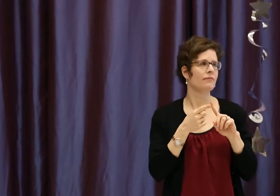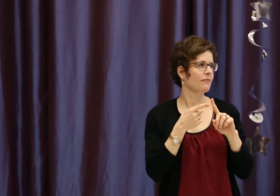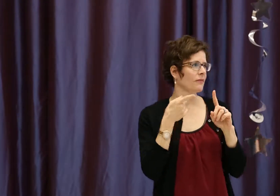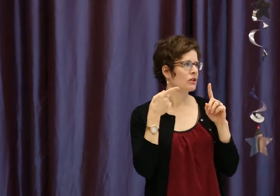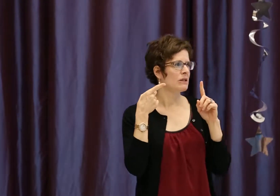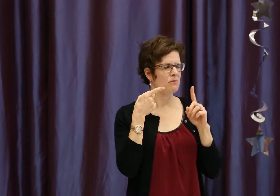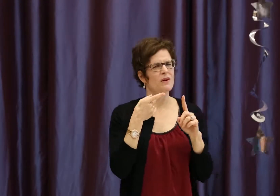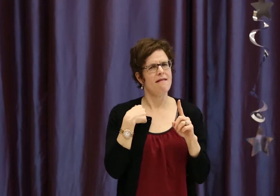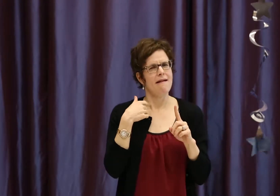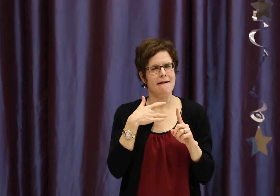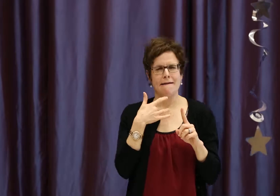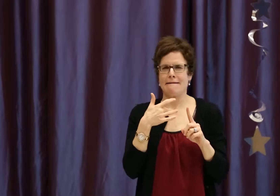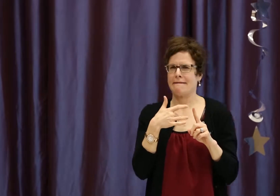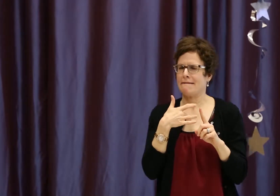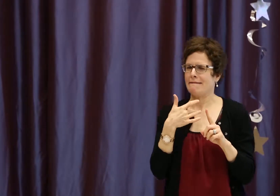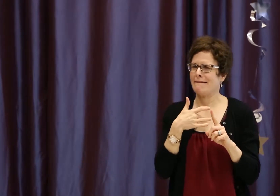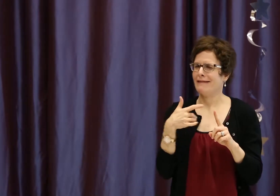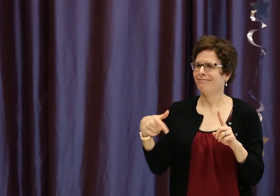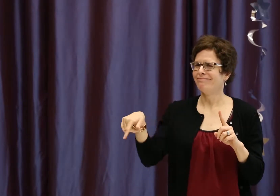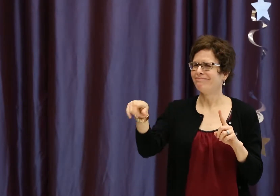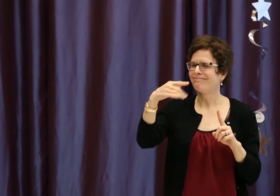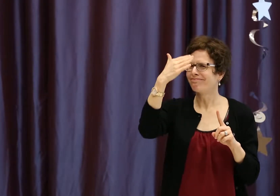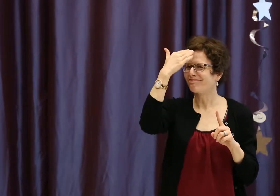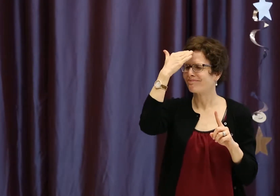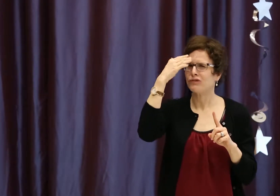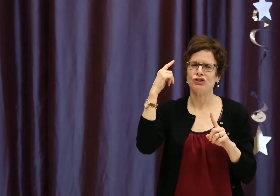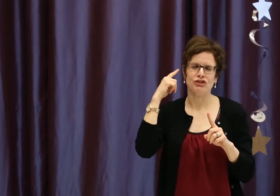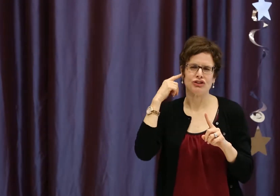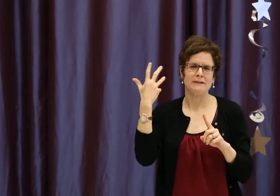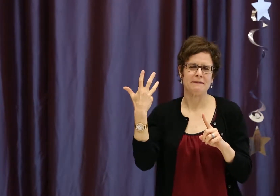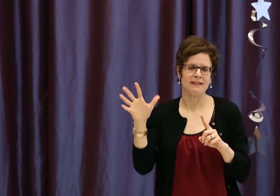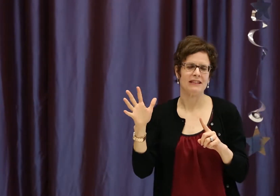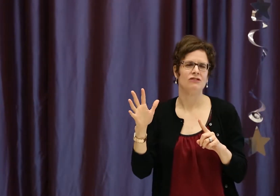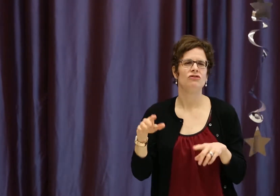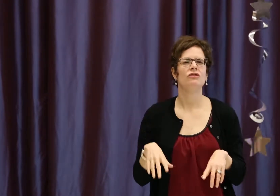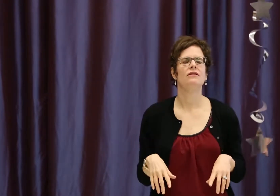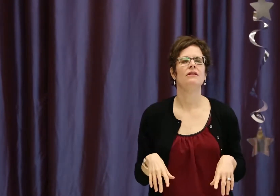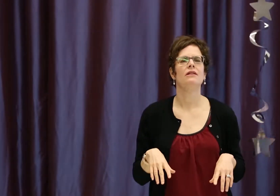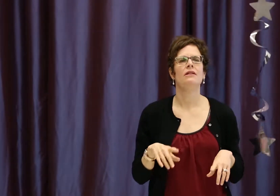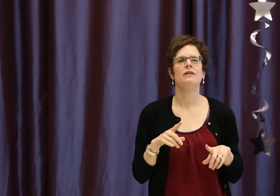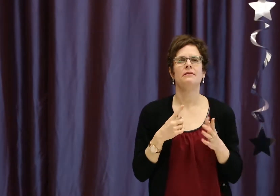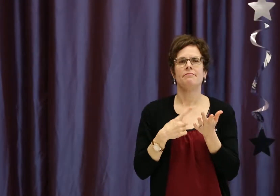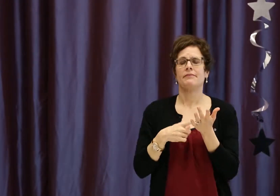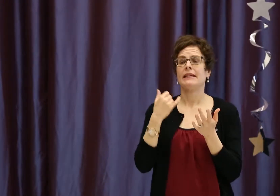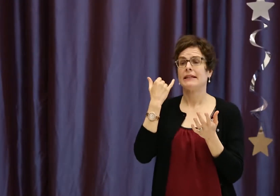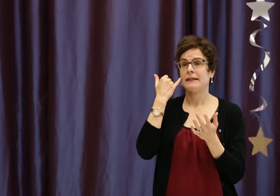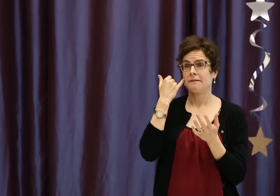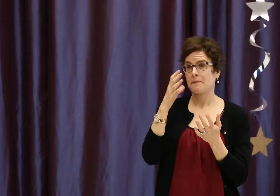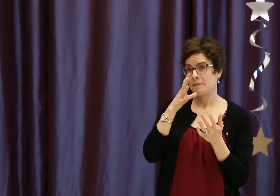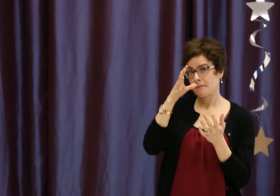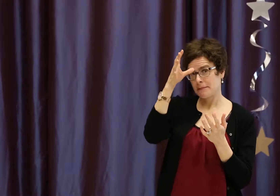I investigated this, and perhaps some of you have already encountered this particular reason.